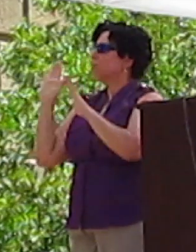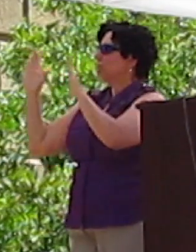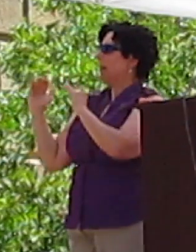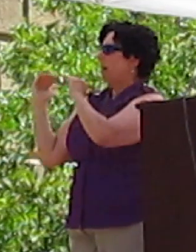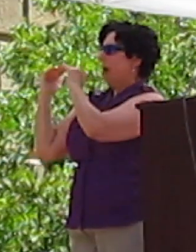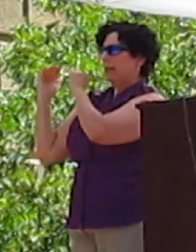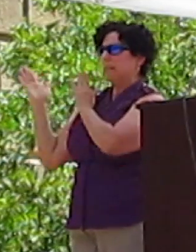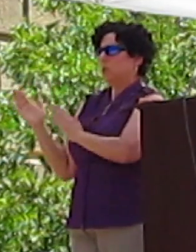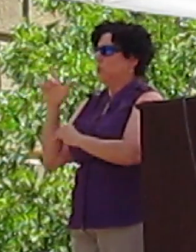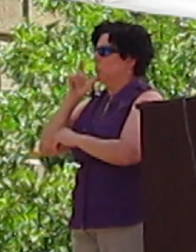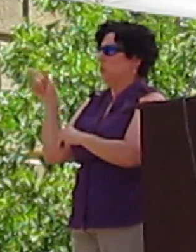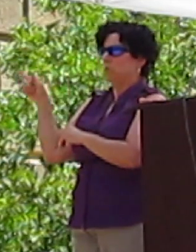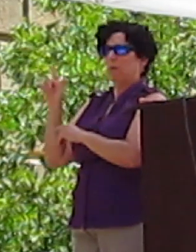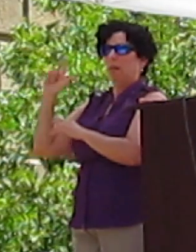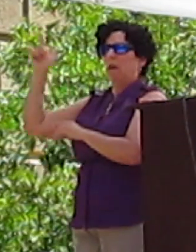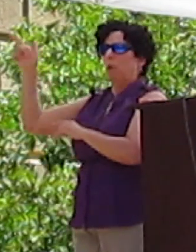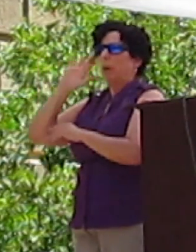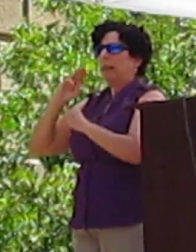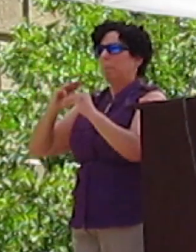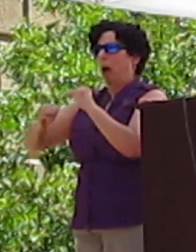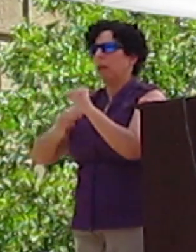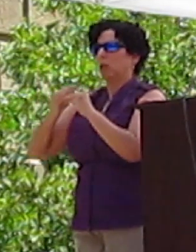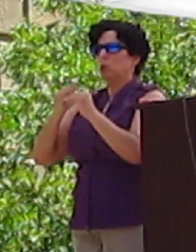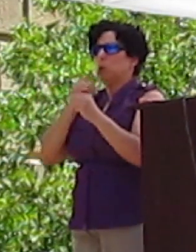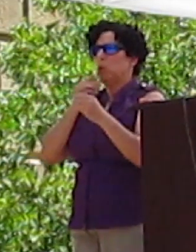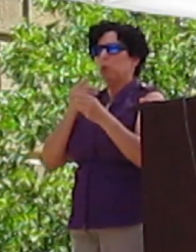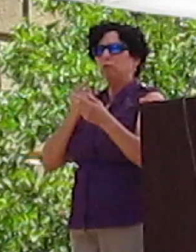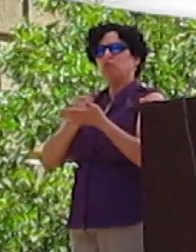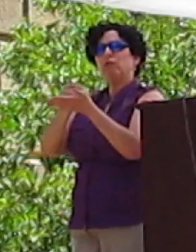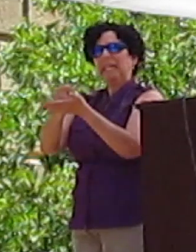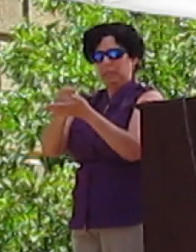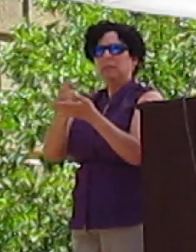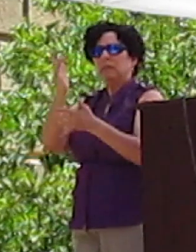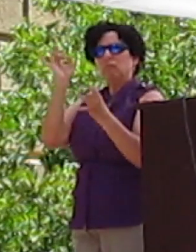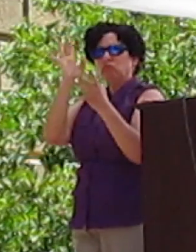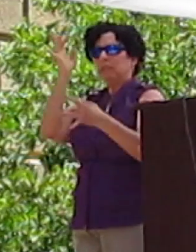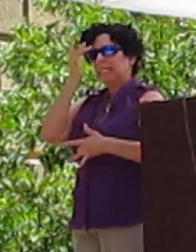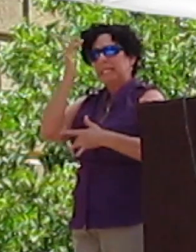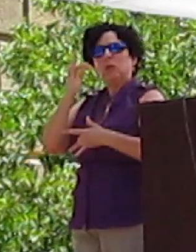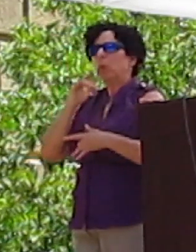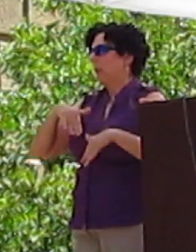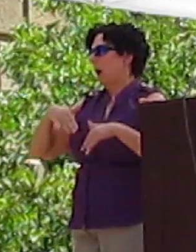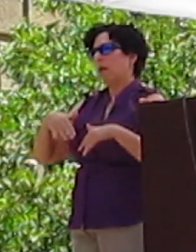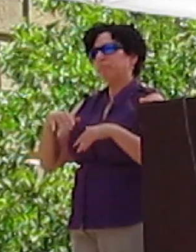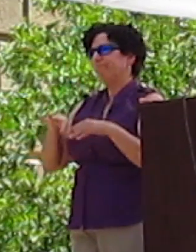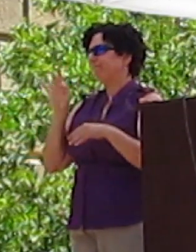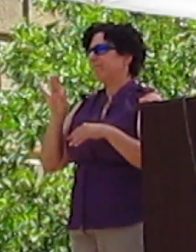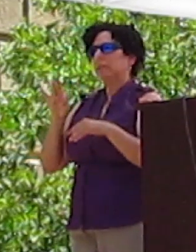coming up with what we hope to be the molecules to treat diseases that we do not yet have treatments for.